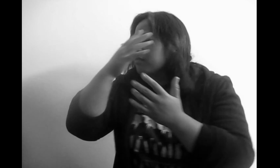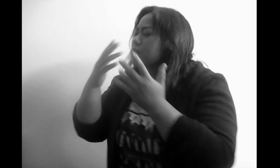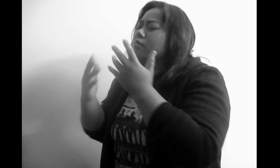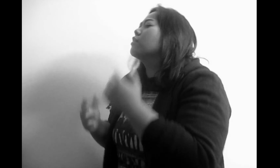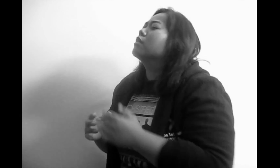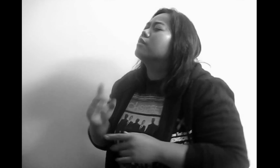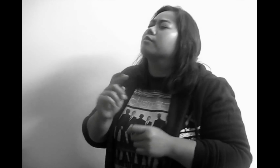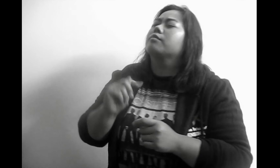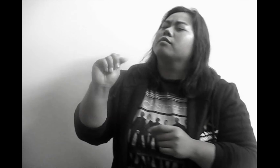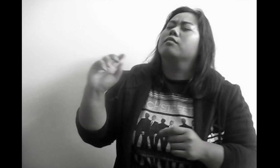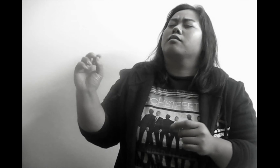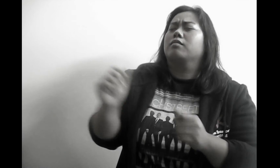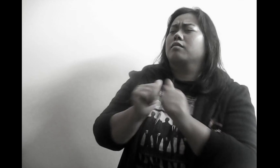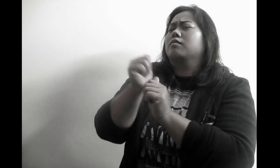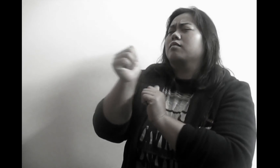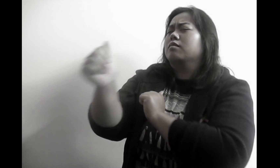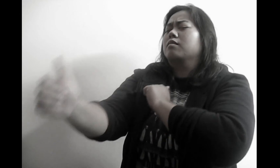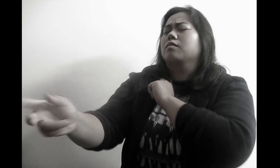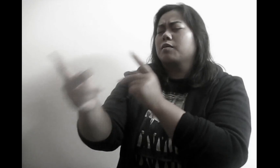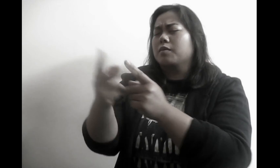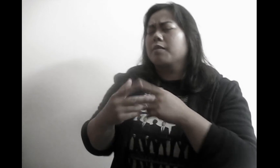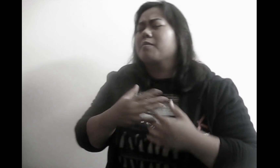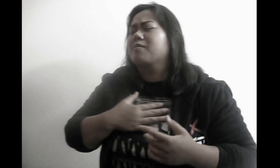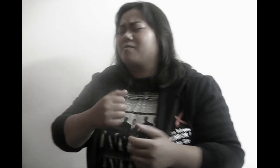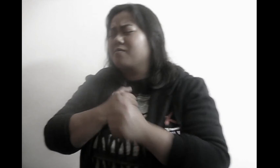way too far I'll keep you in my heart